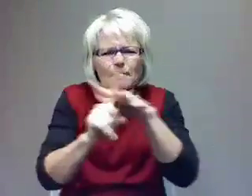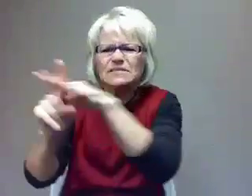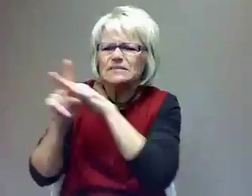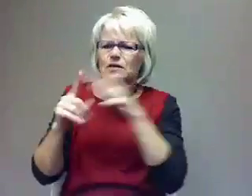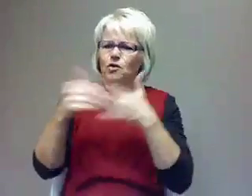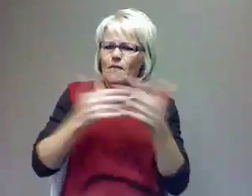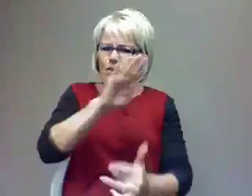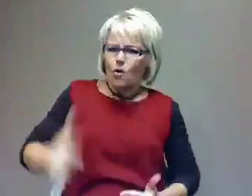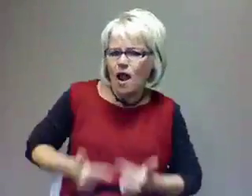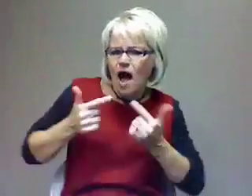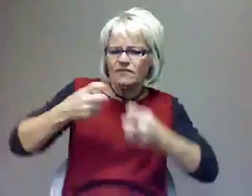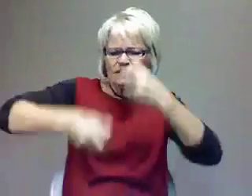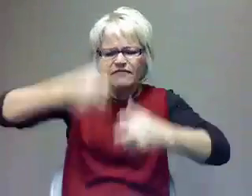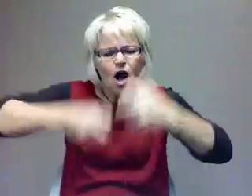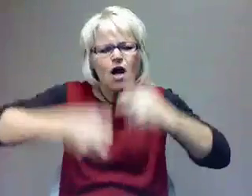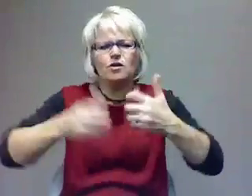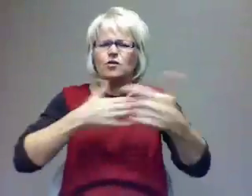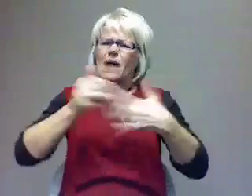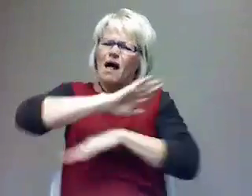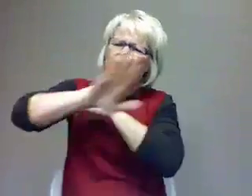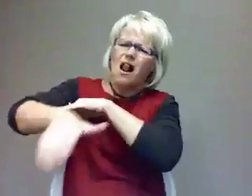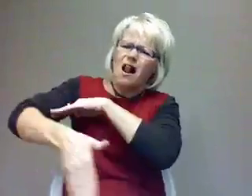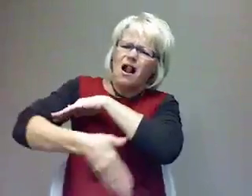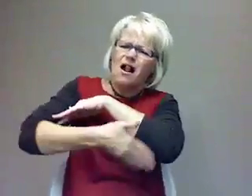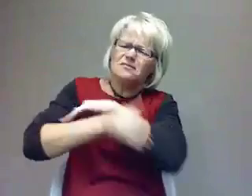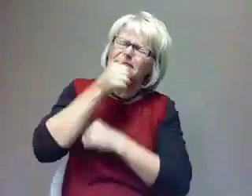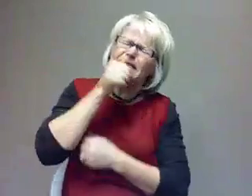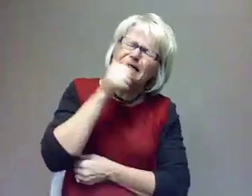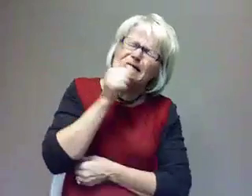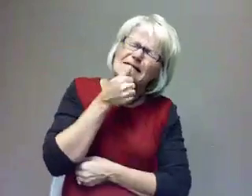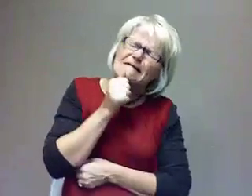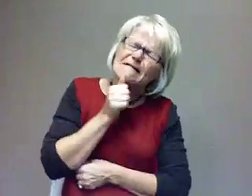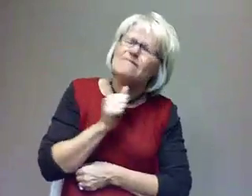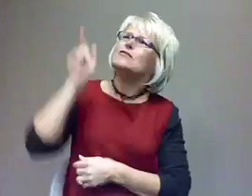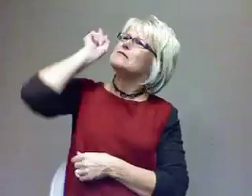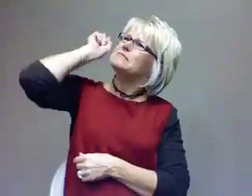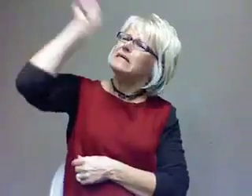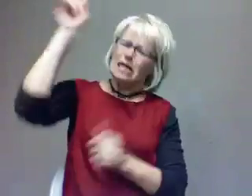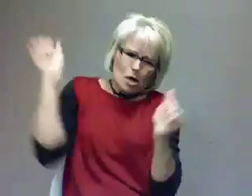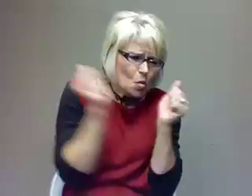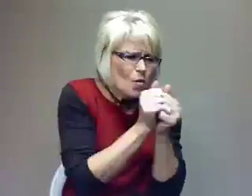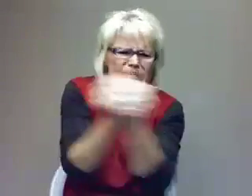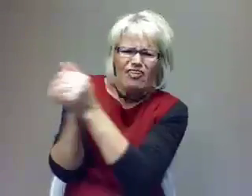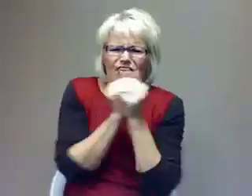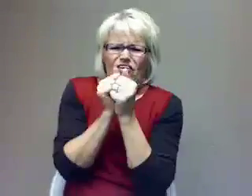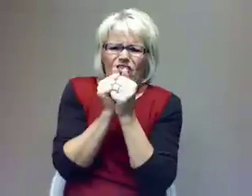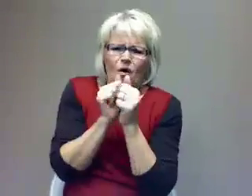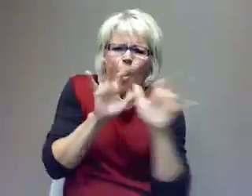the road or how dark the night, I will hold on to you and I will literally hold you together and carry you through any